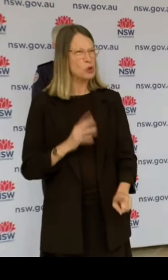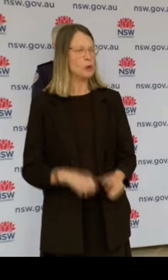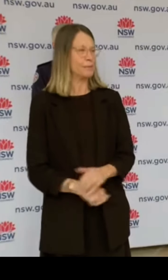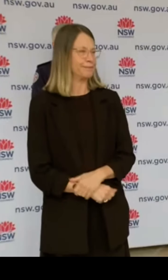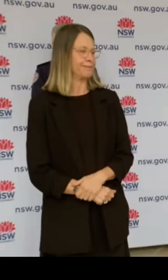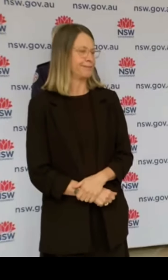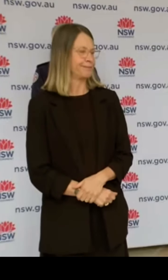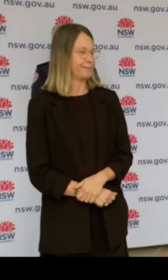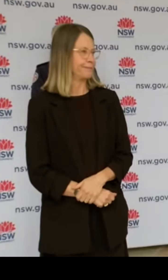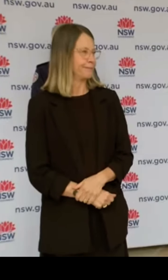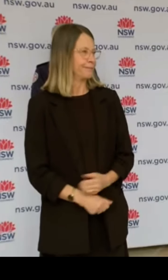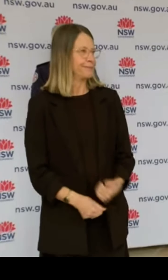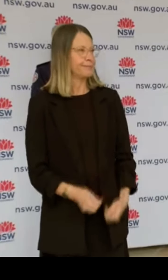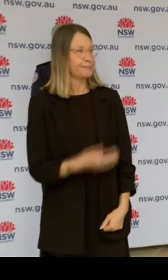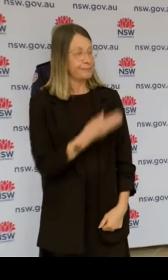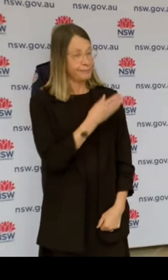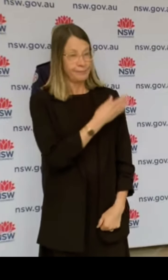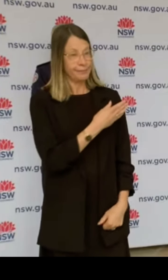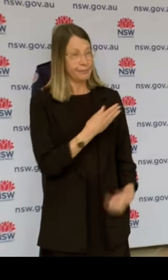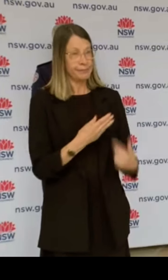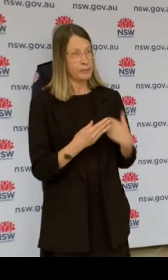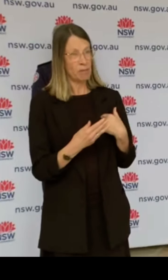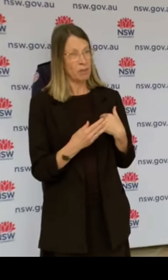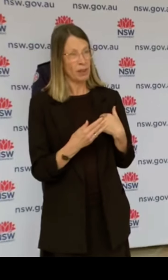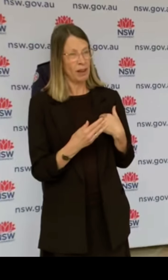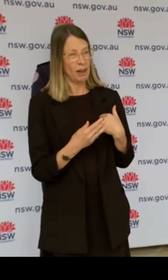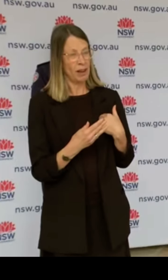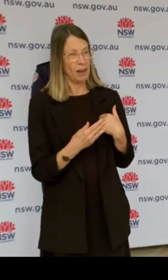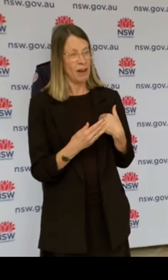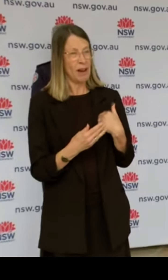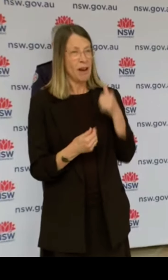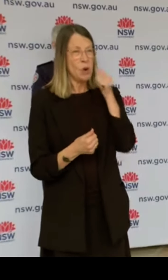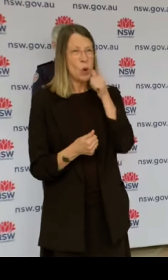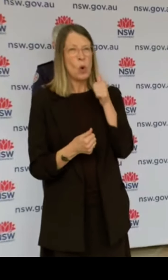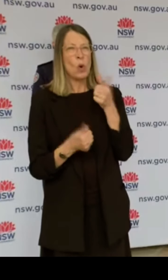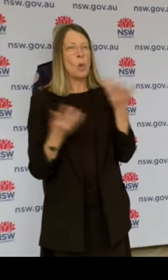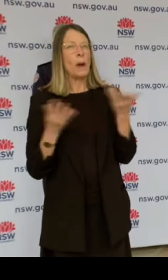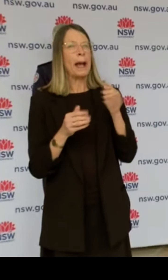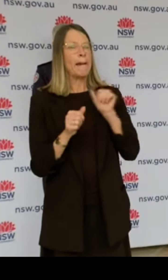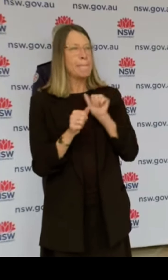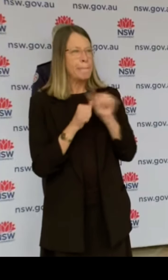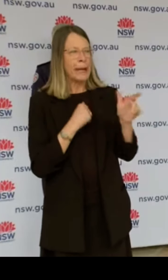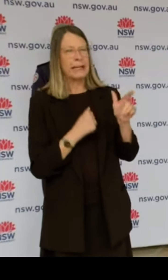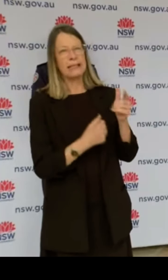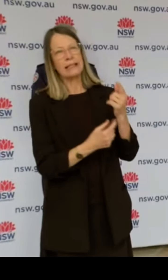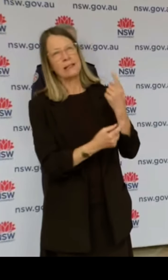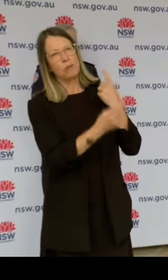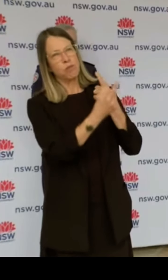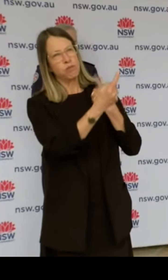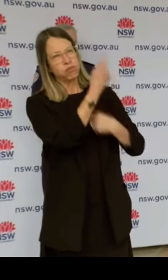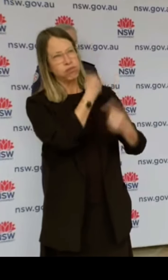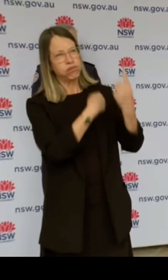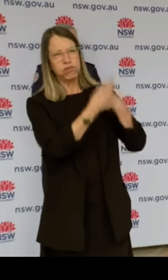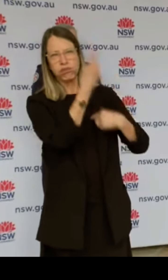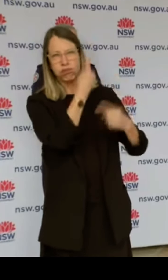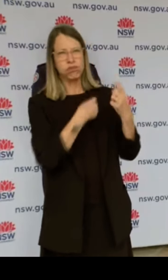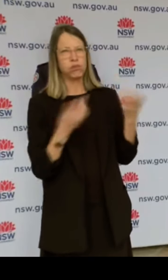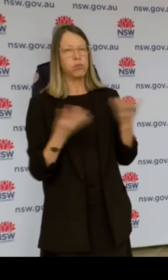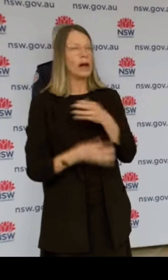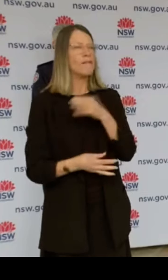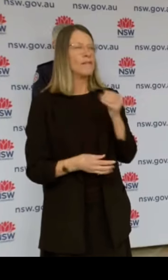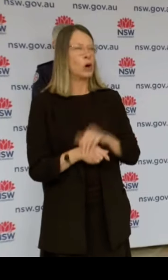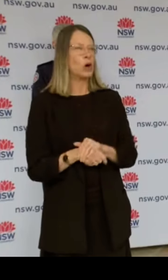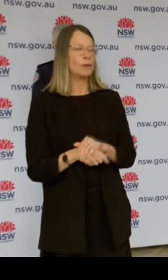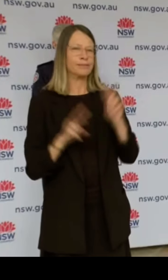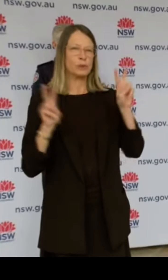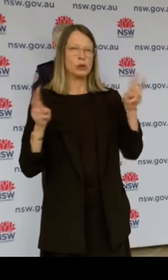very best of the very best advice comes from the body referred to as the National